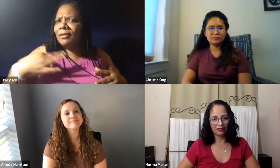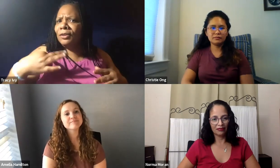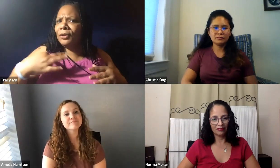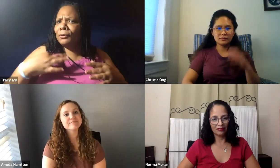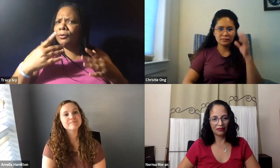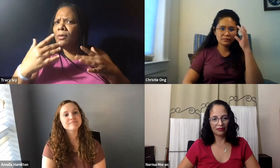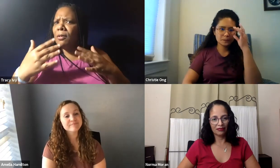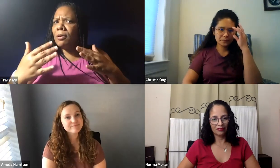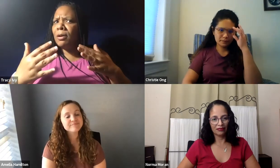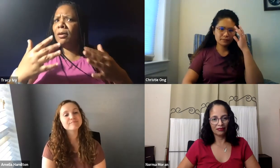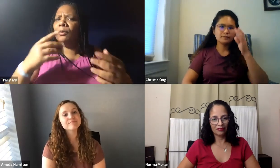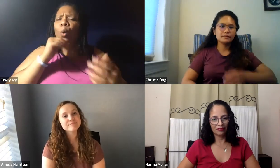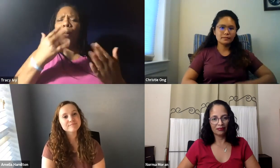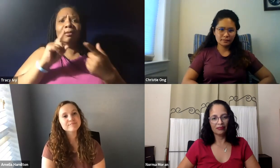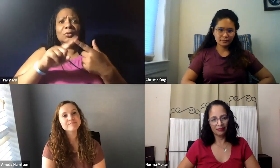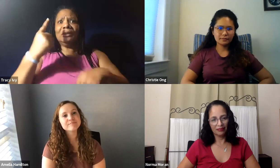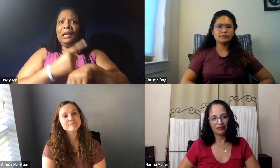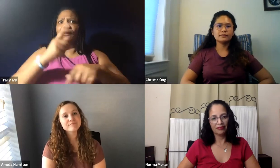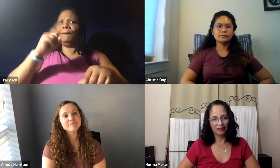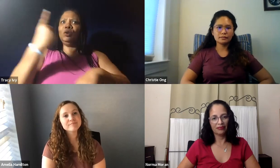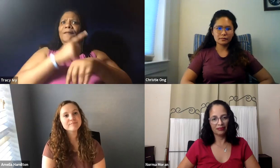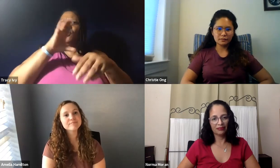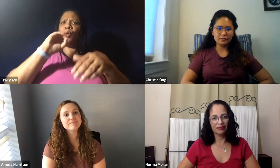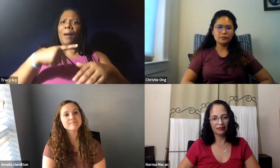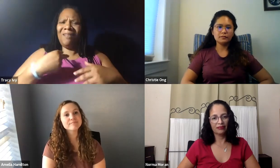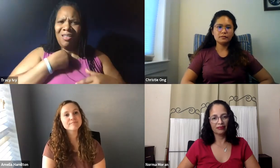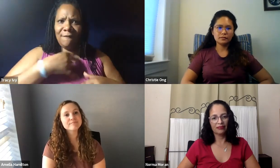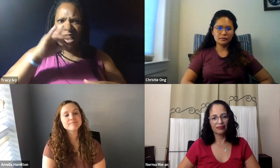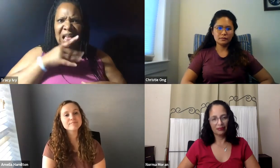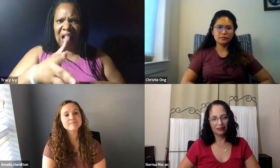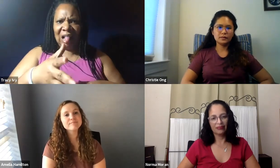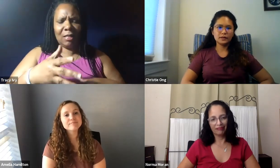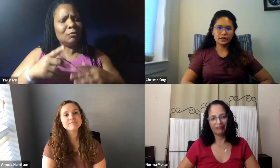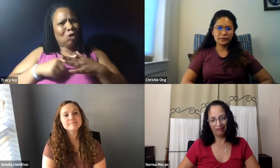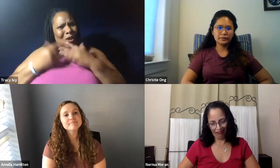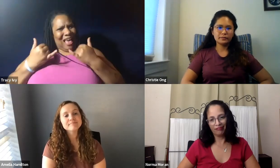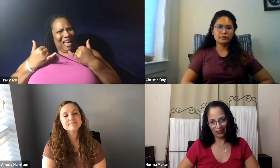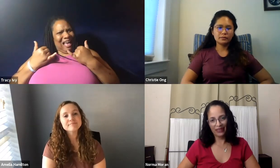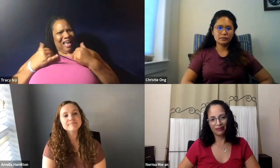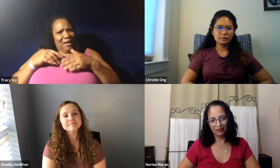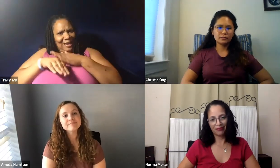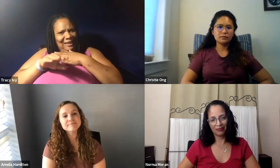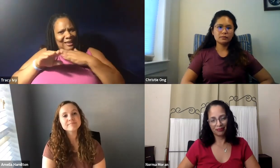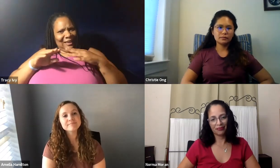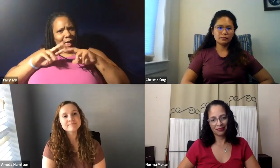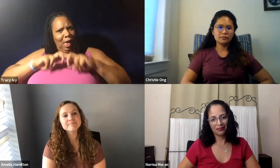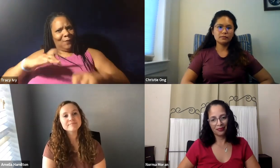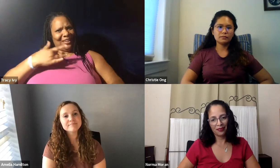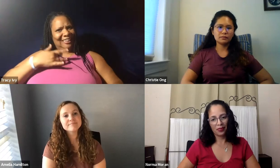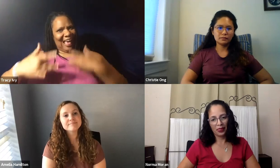to my child's advisor and talk to them about the things that are already interesting them. You don't want to wait